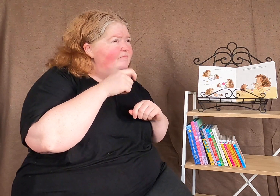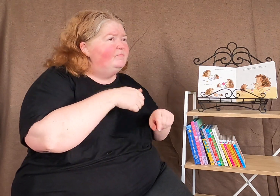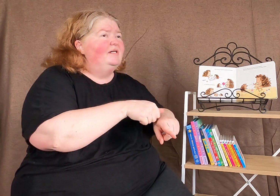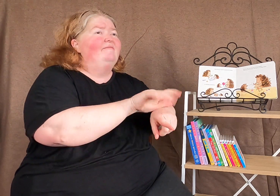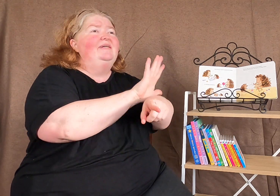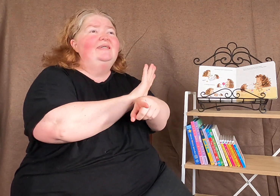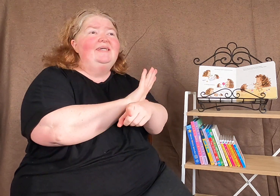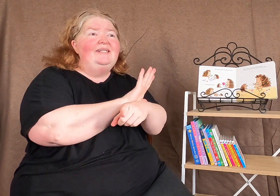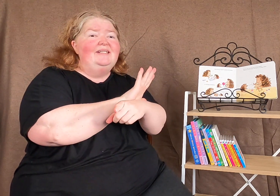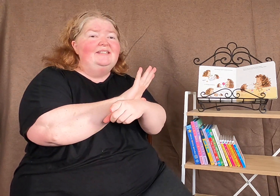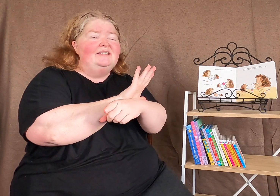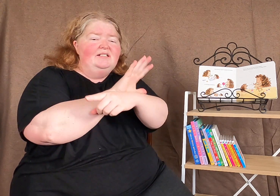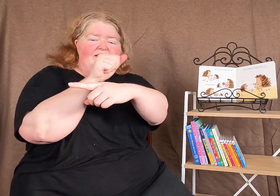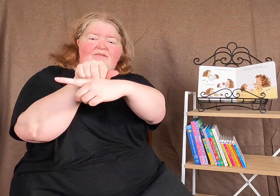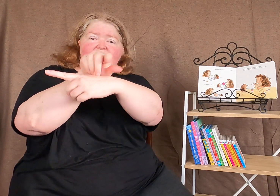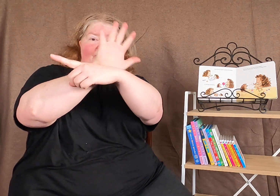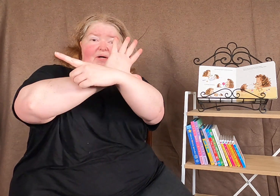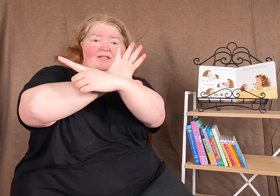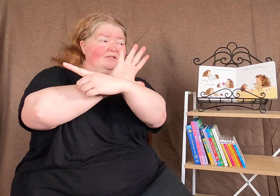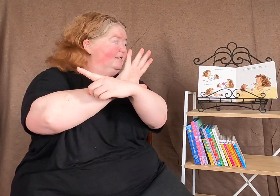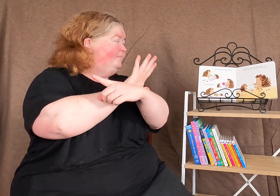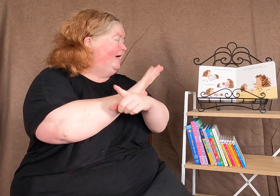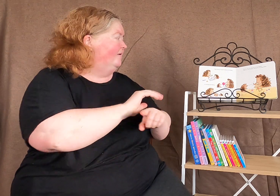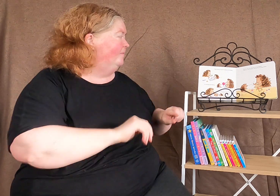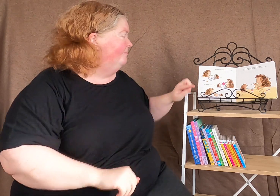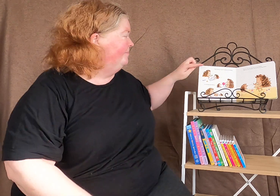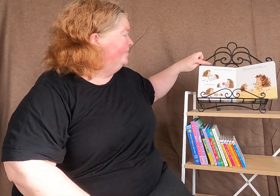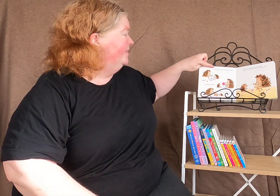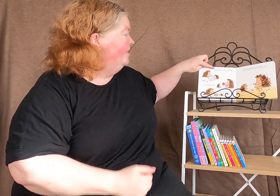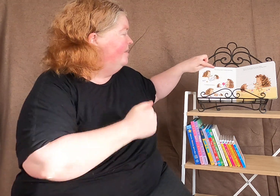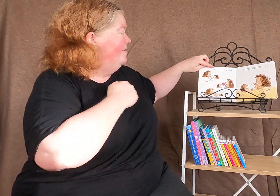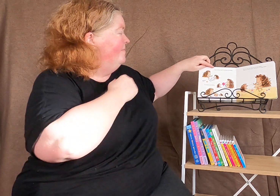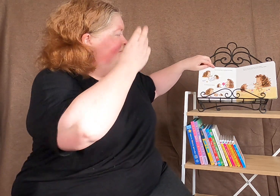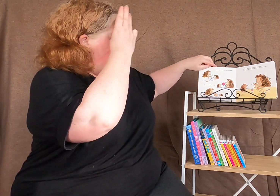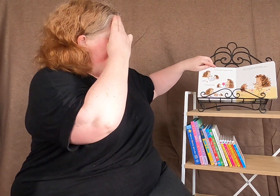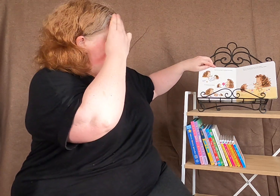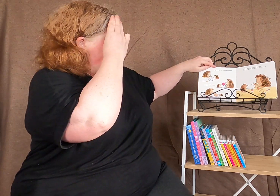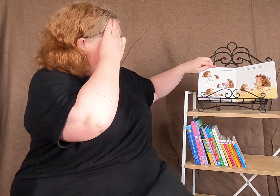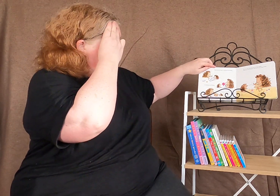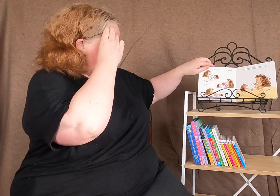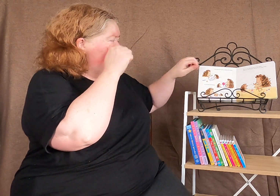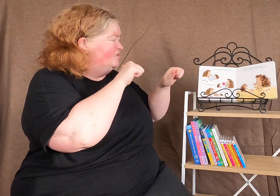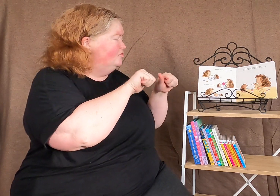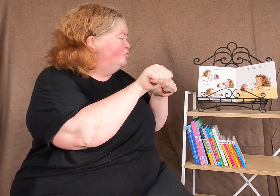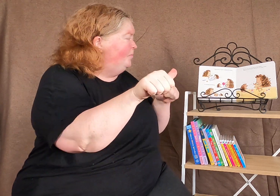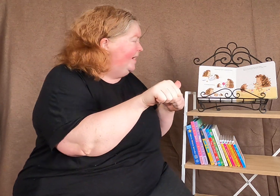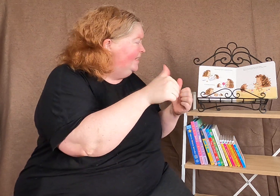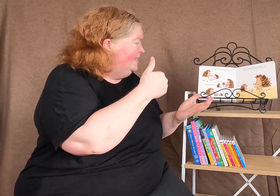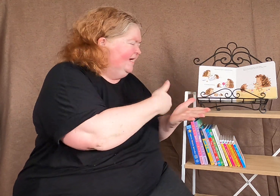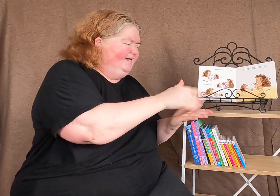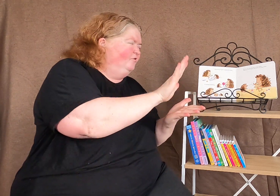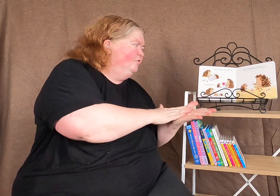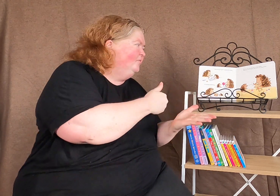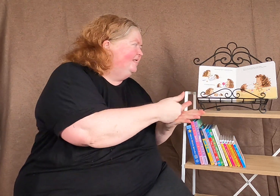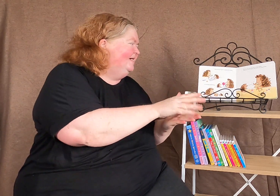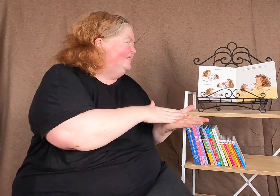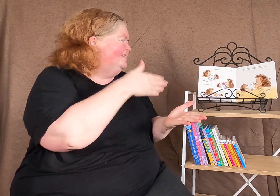We have echidnas. They have splikes on their back. My mummy is super at gluing and